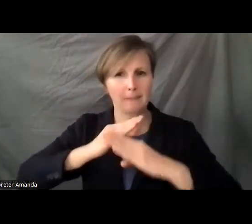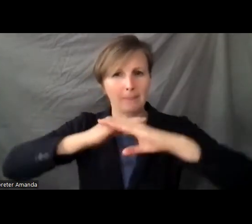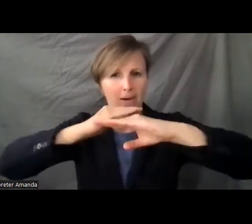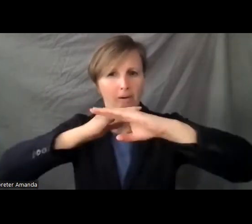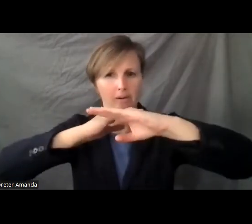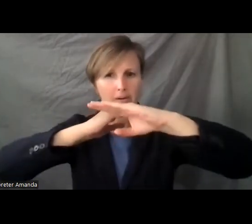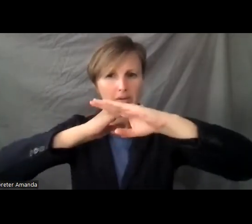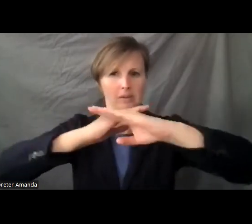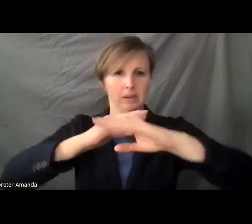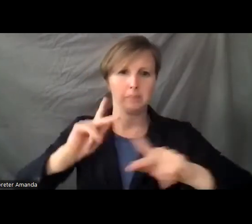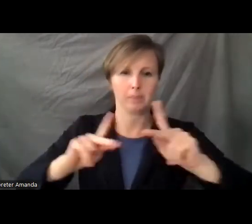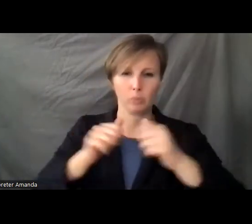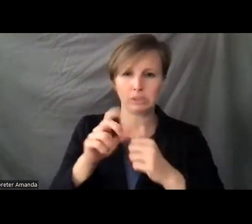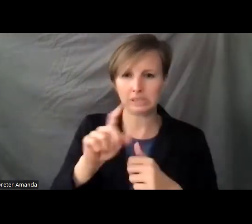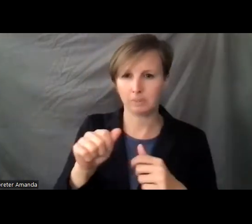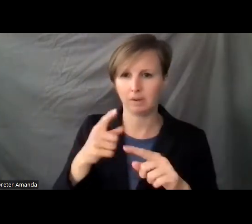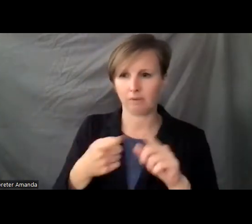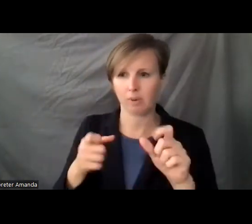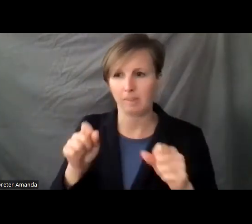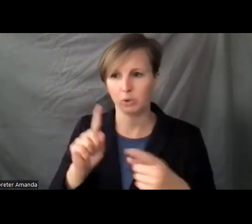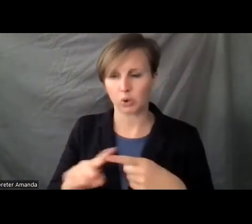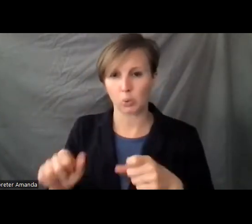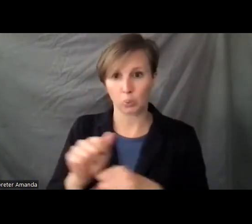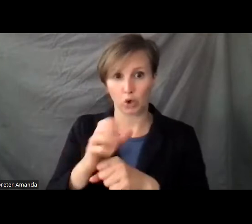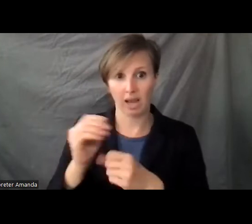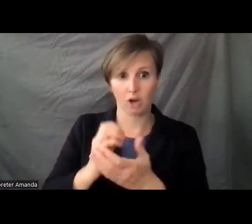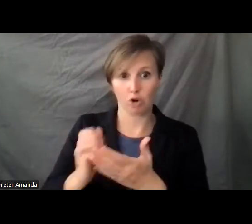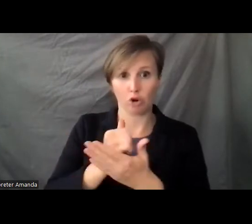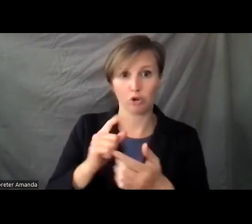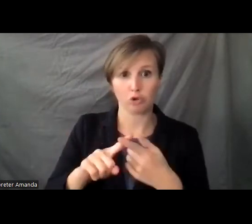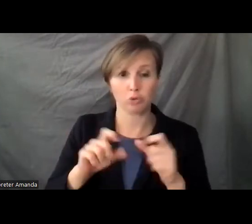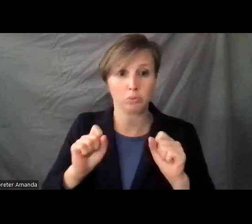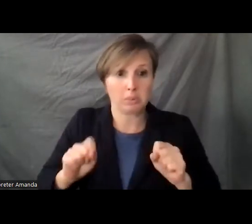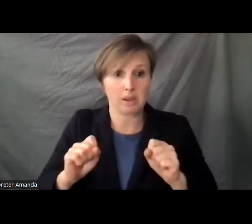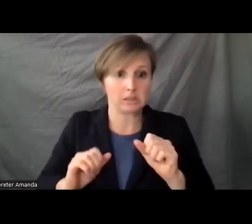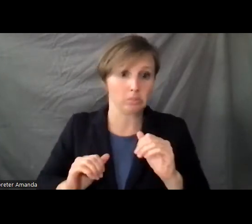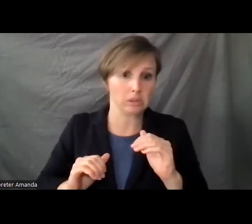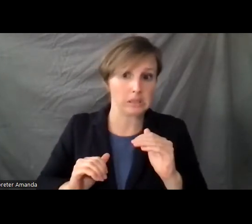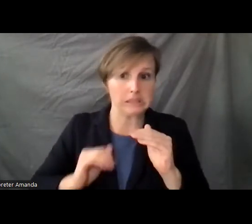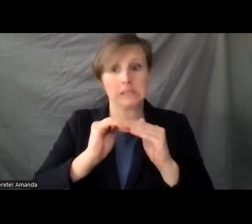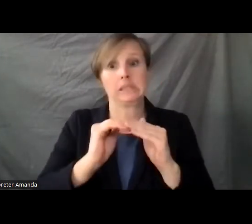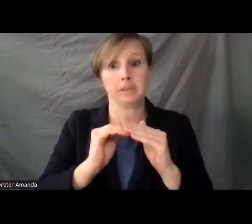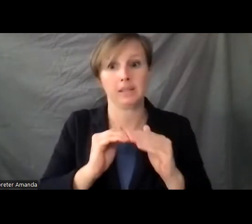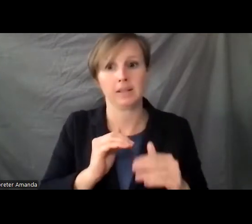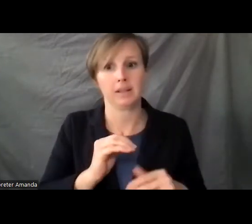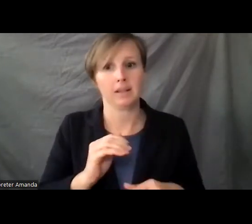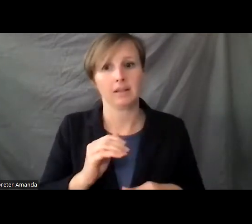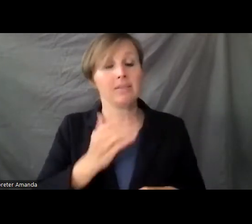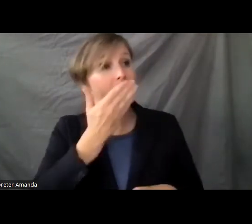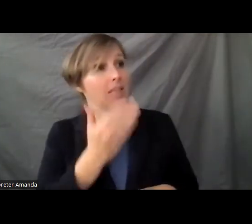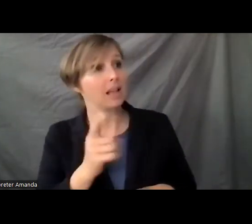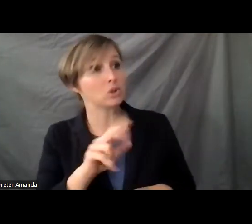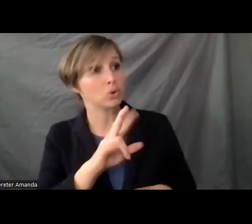people with disabilities from being able to work and earn to the greatest possible degree? Thank you, Lucy. That's a great